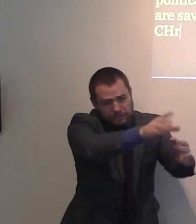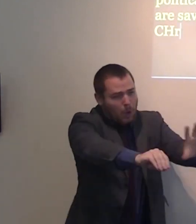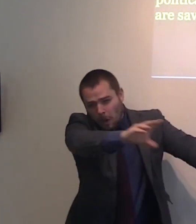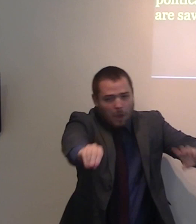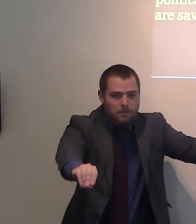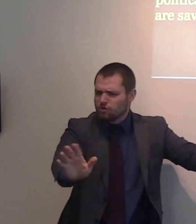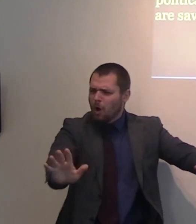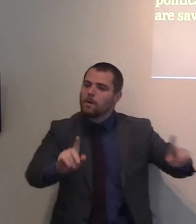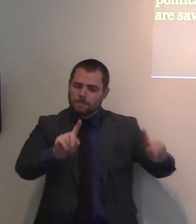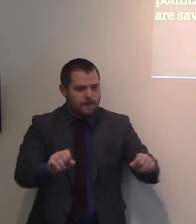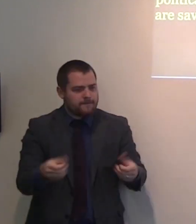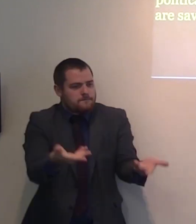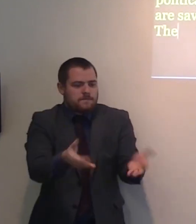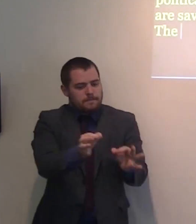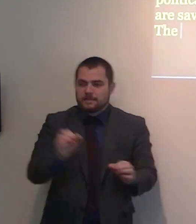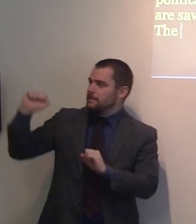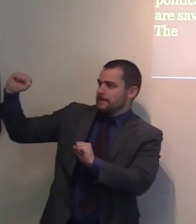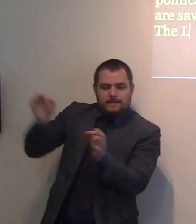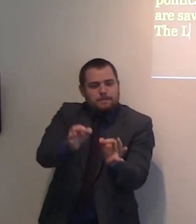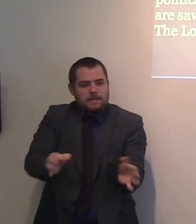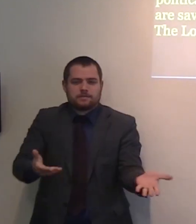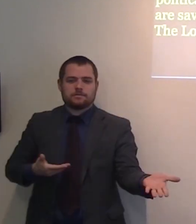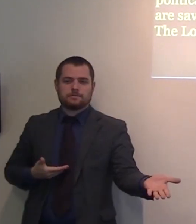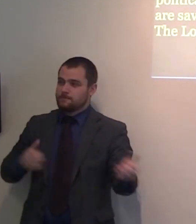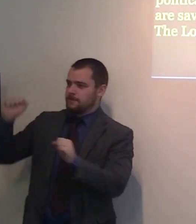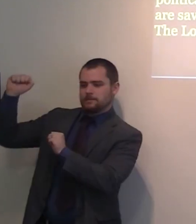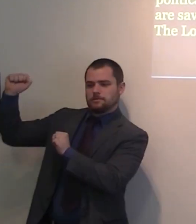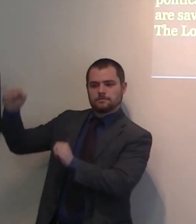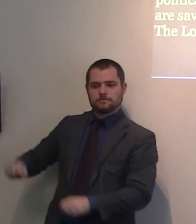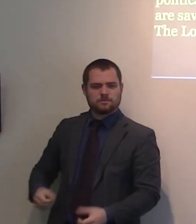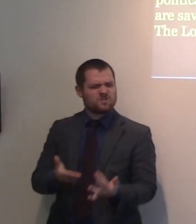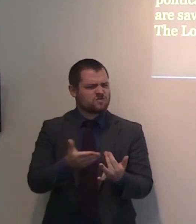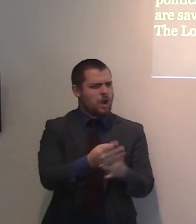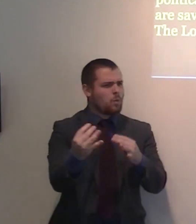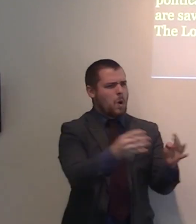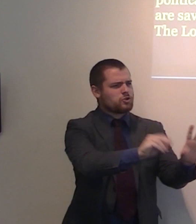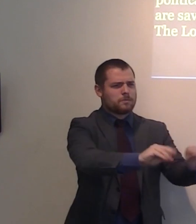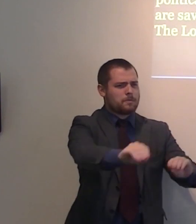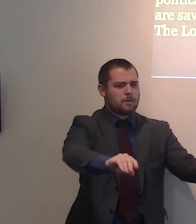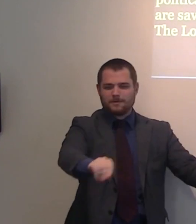Because the Lord Jesus Christ is the peace, the Prince of Peace. And we derive that quality from him.